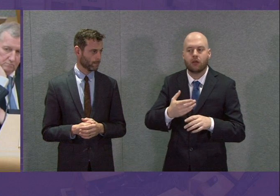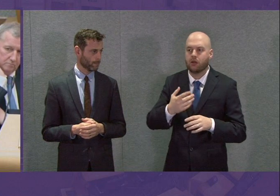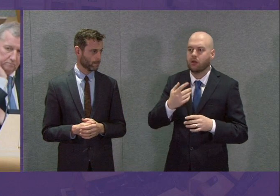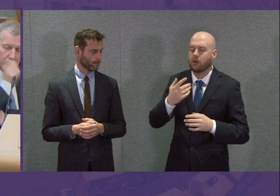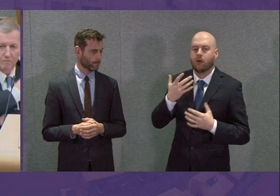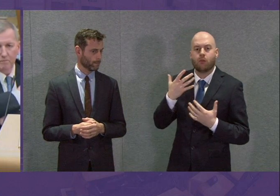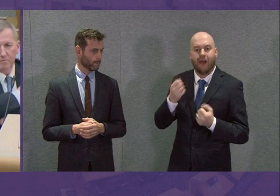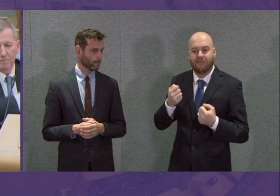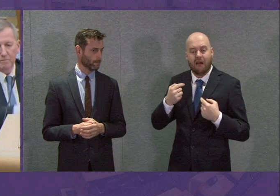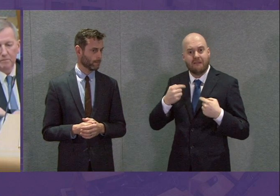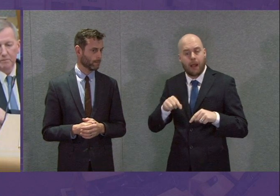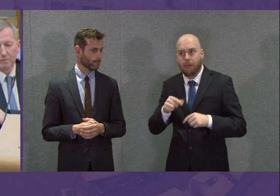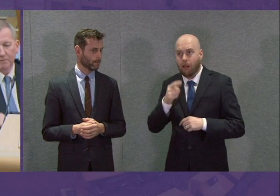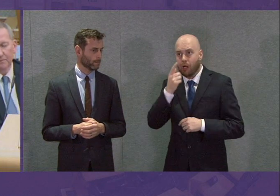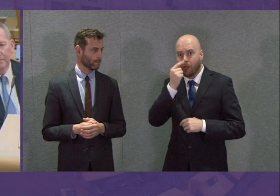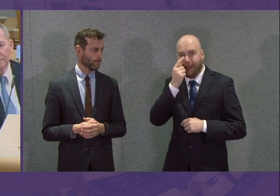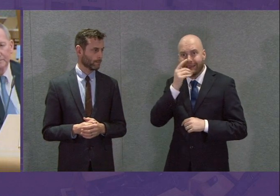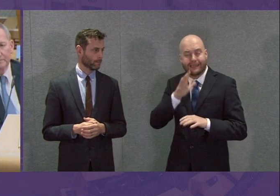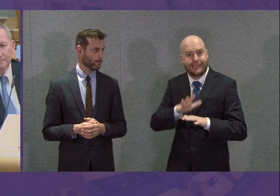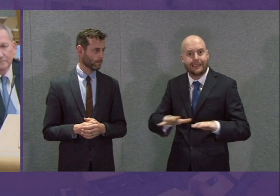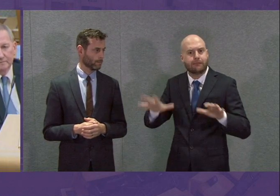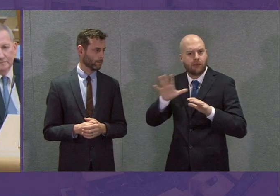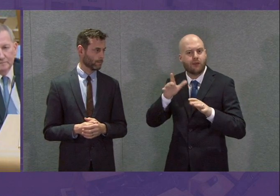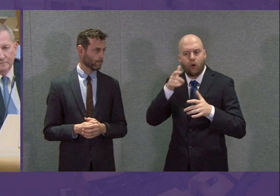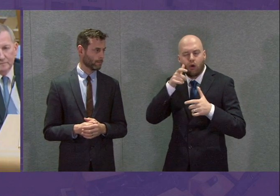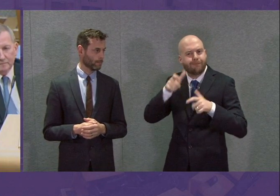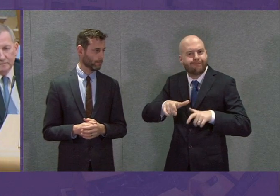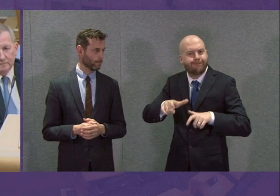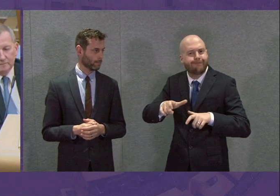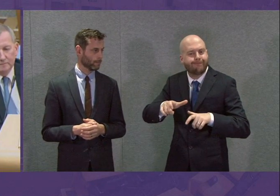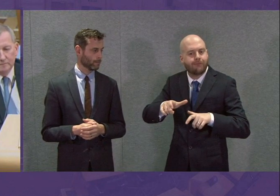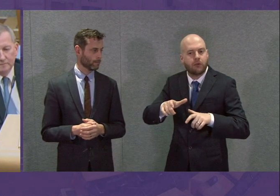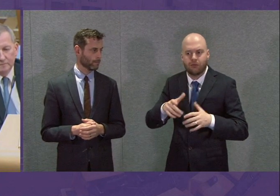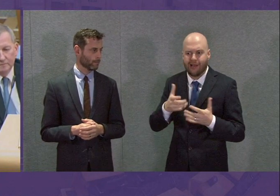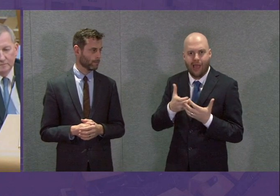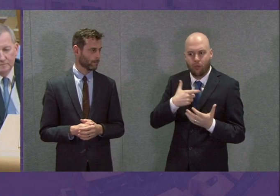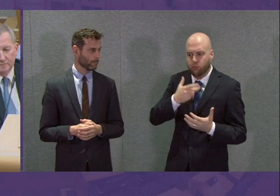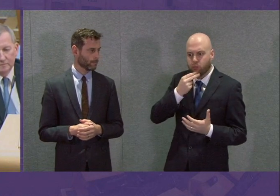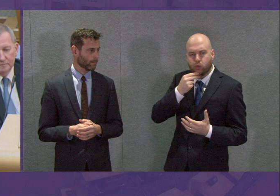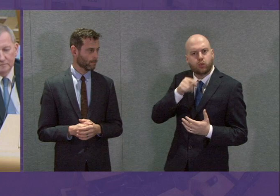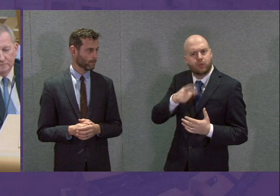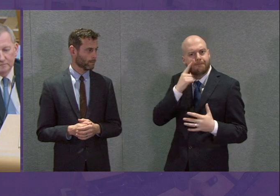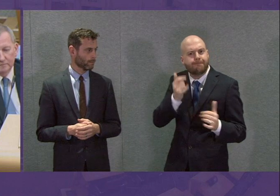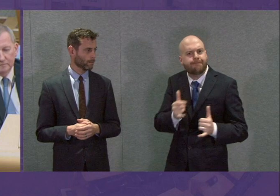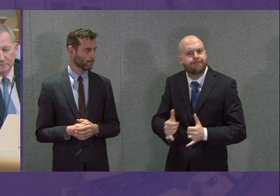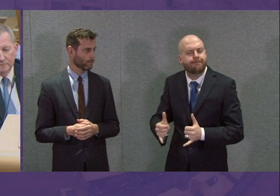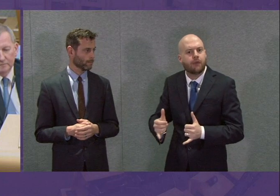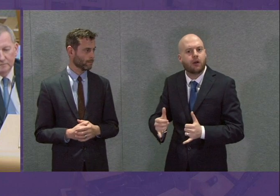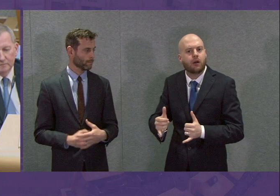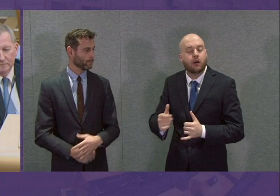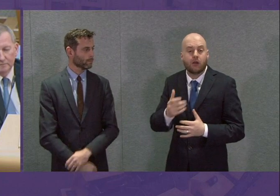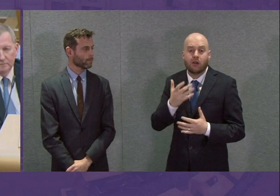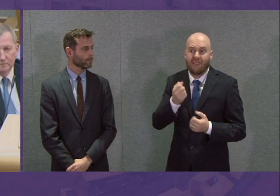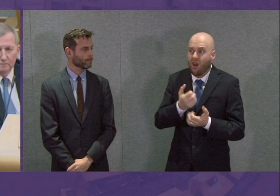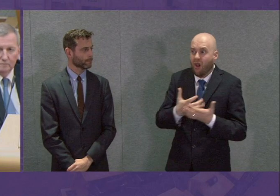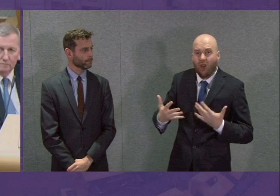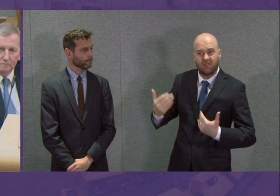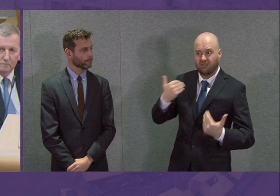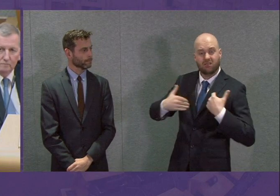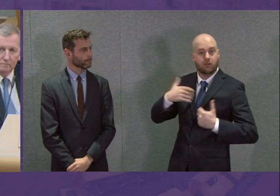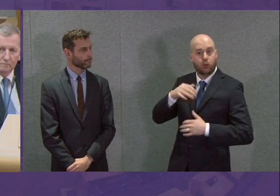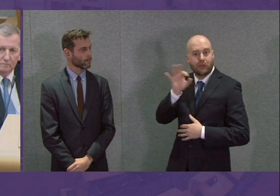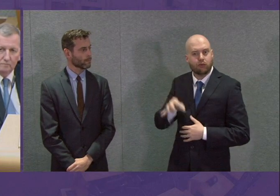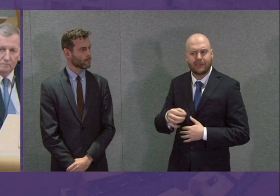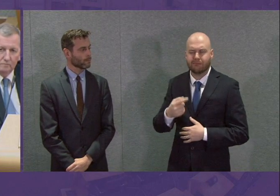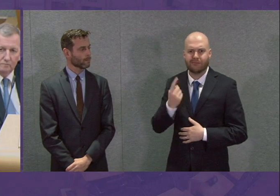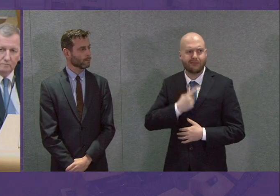we have in Scotland's residential rehab centres and how we use them. There's many urgent questions about vulnerable people who are affected by